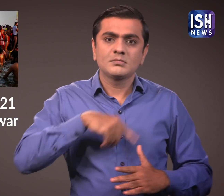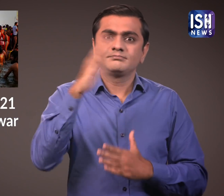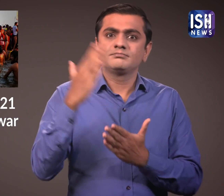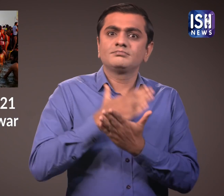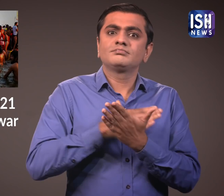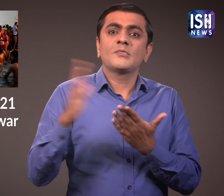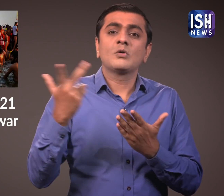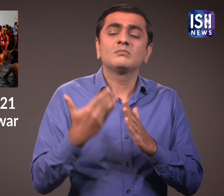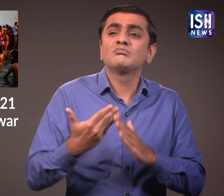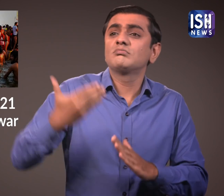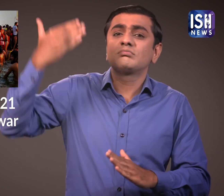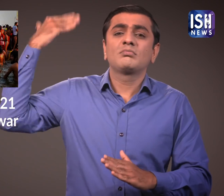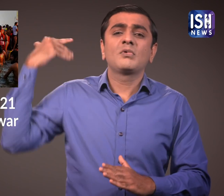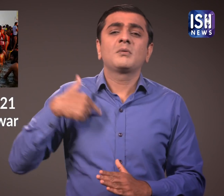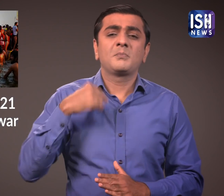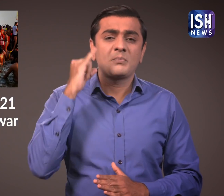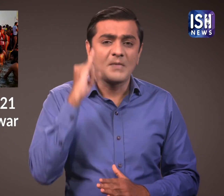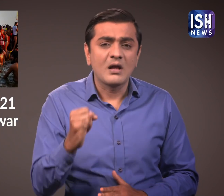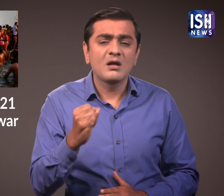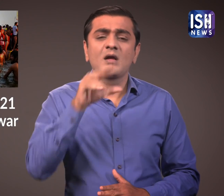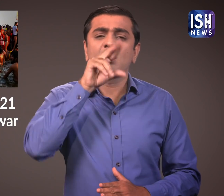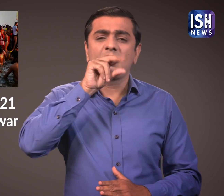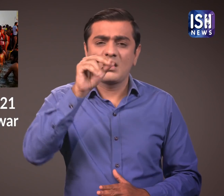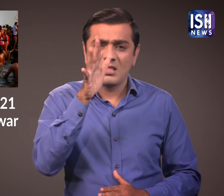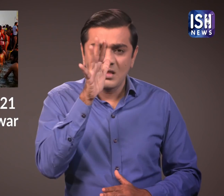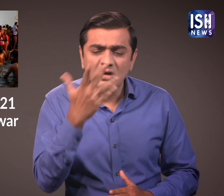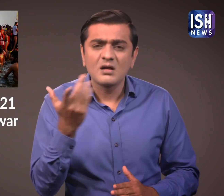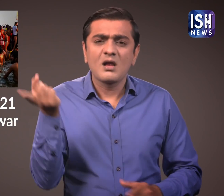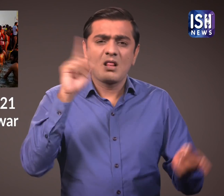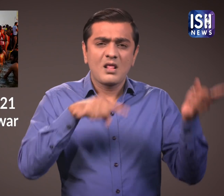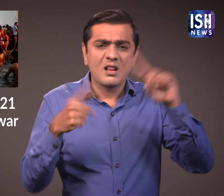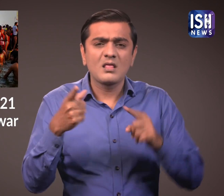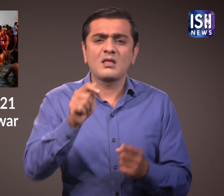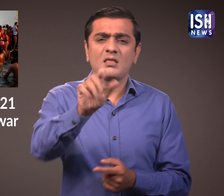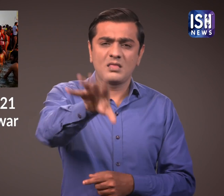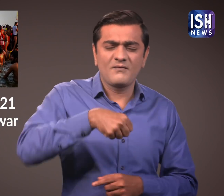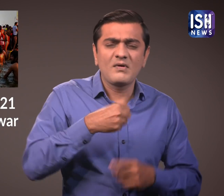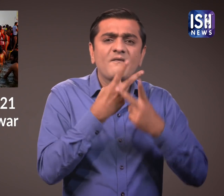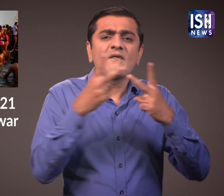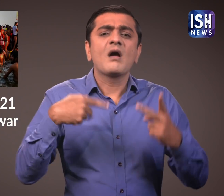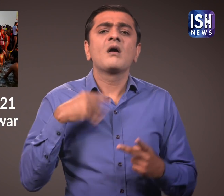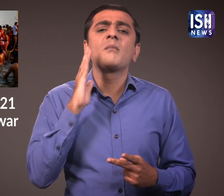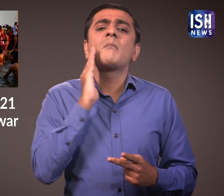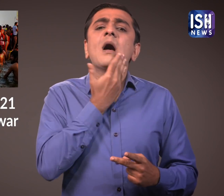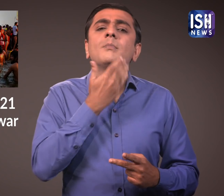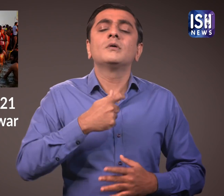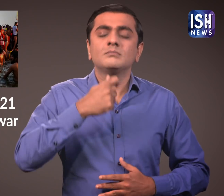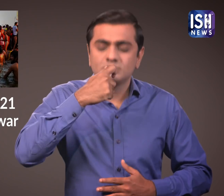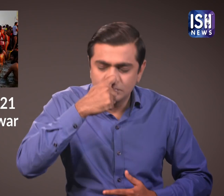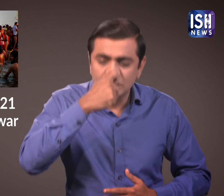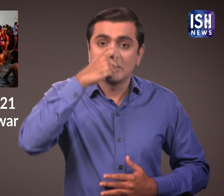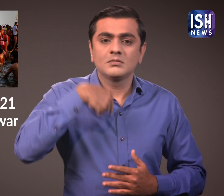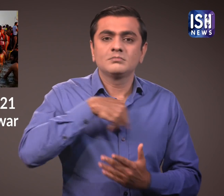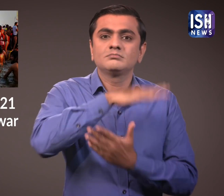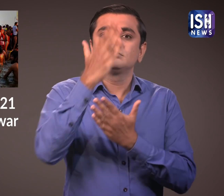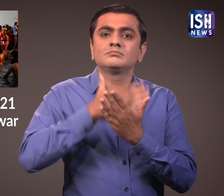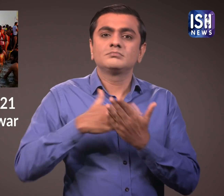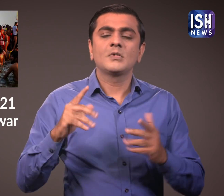helps in atonement of past mistakes and cleanses them of their sins.